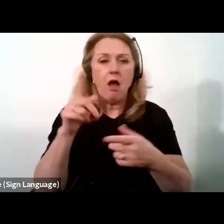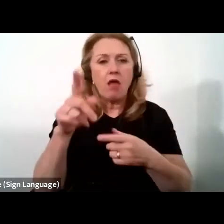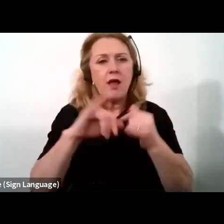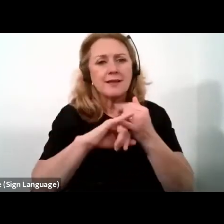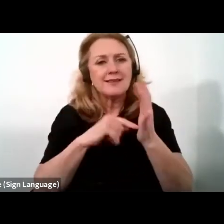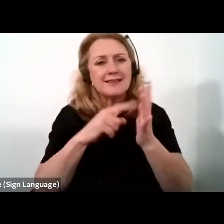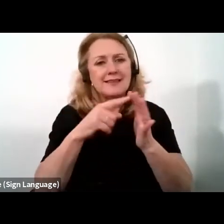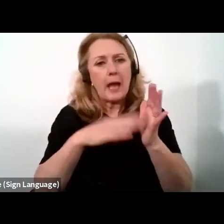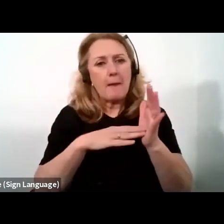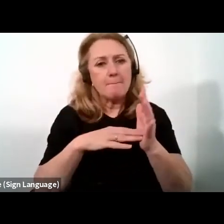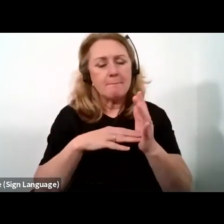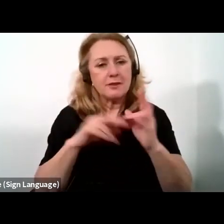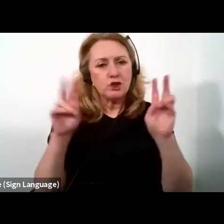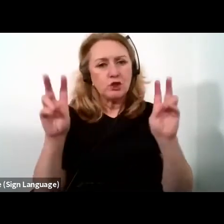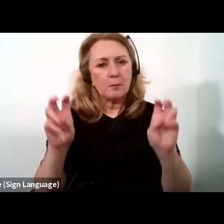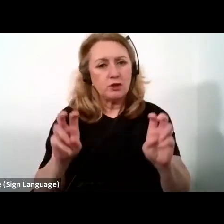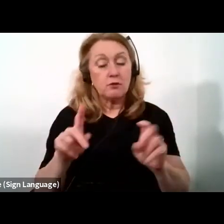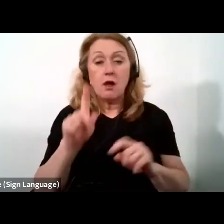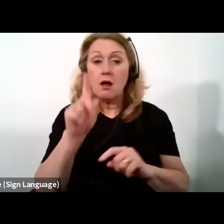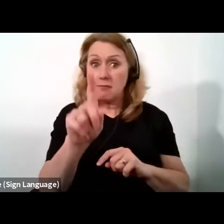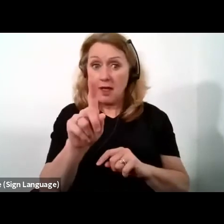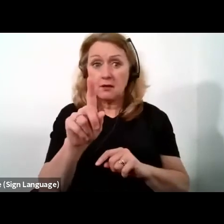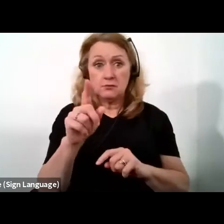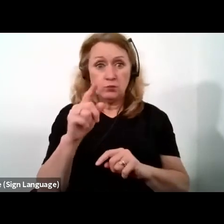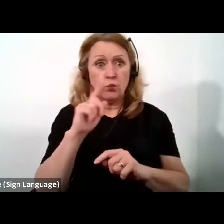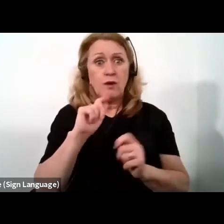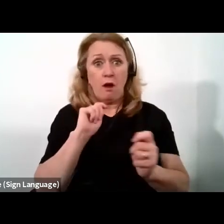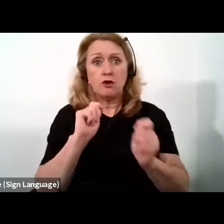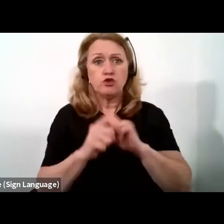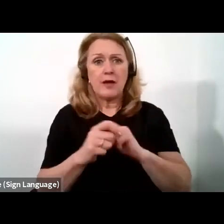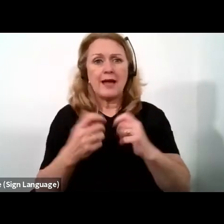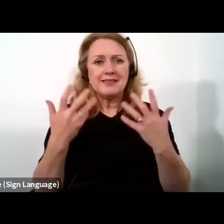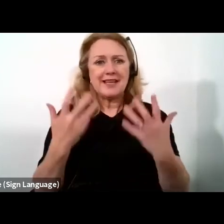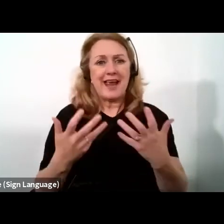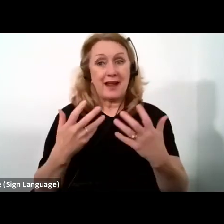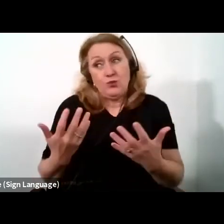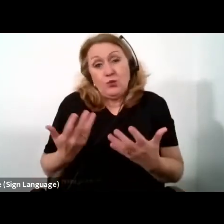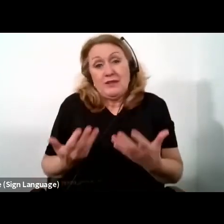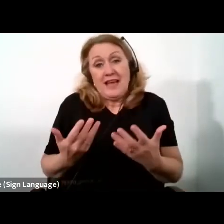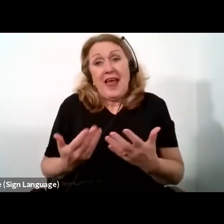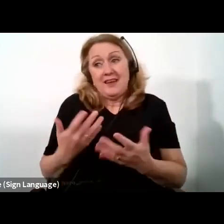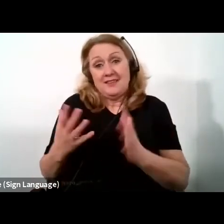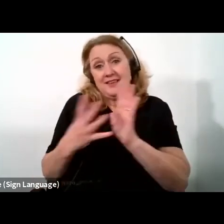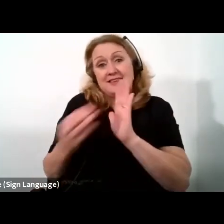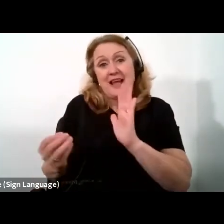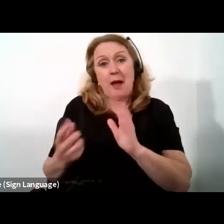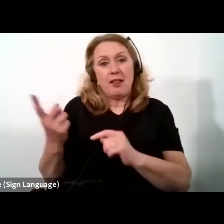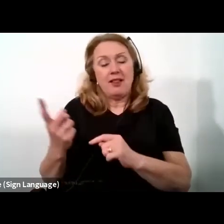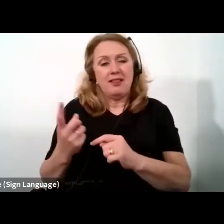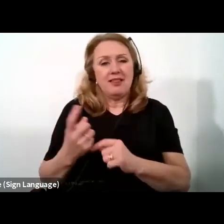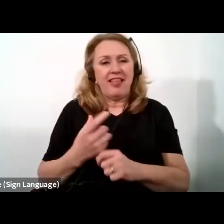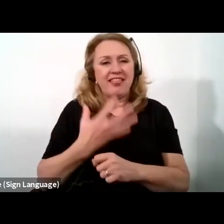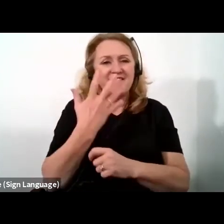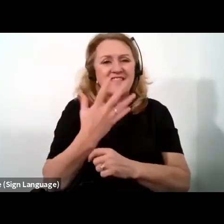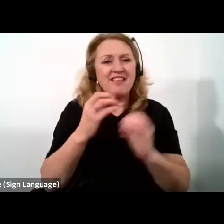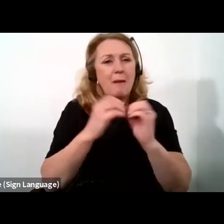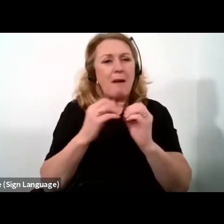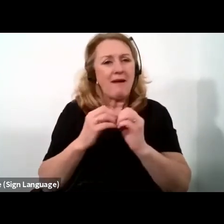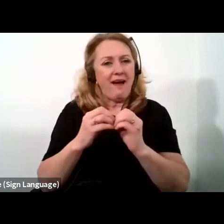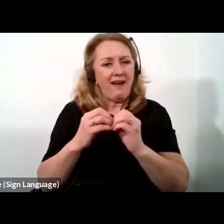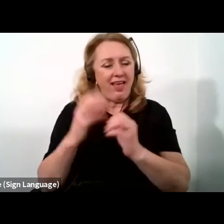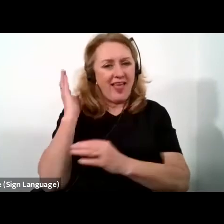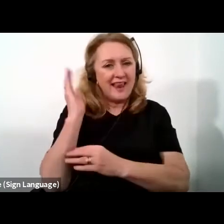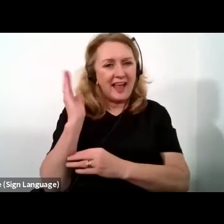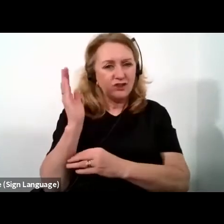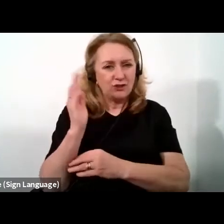know this. We are changing, though, and today is but one example of that. The fifth Baba Kandiyaya Lecture has wanted to host Her